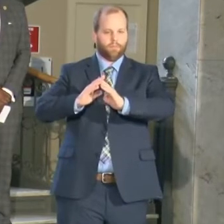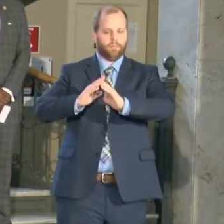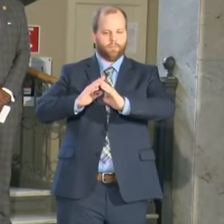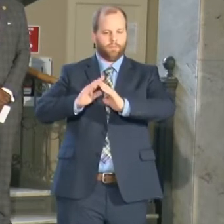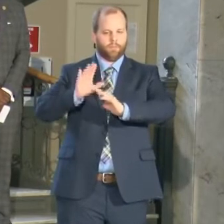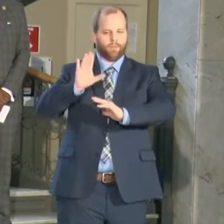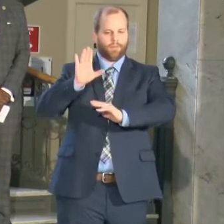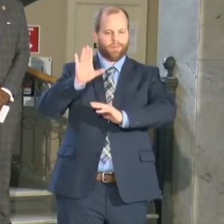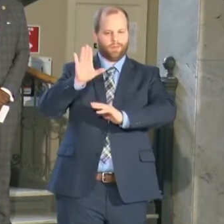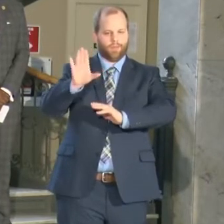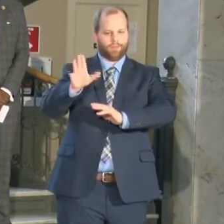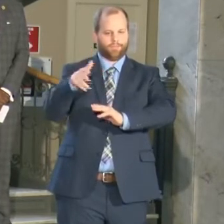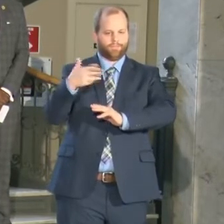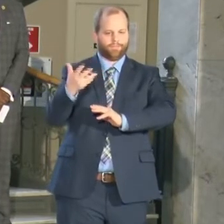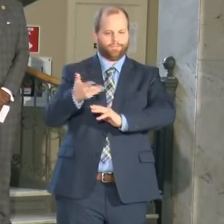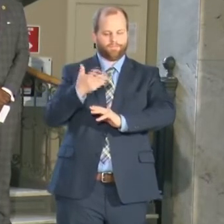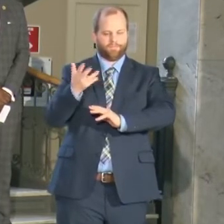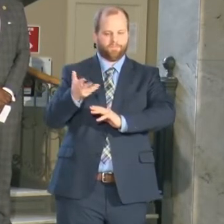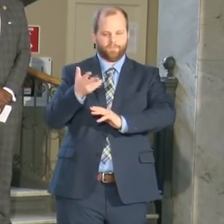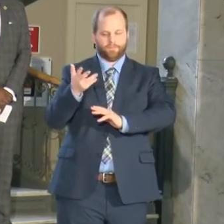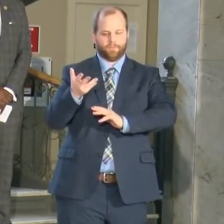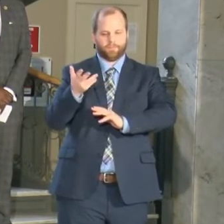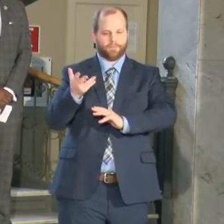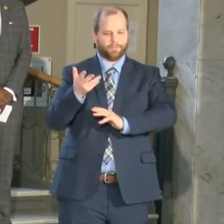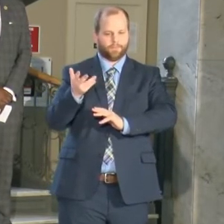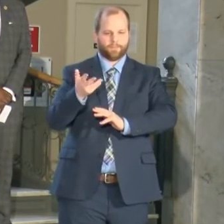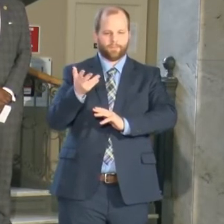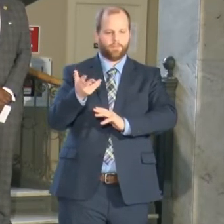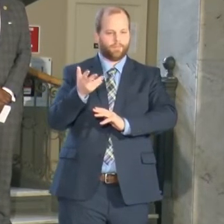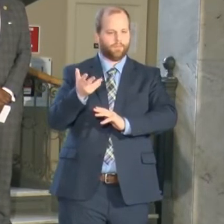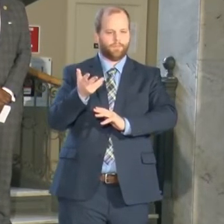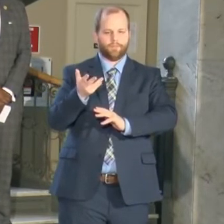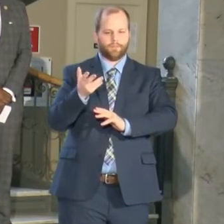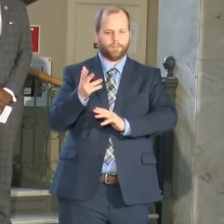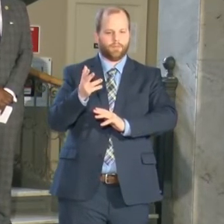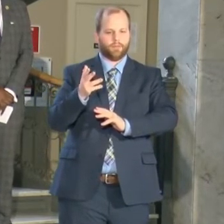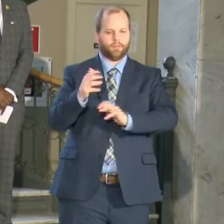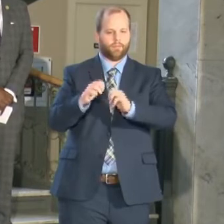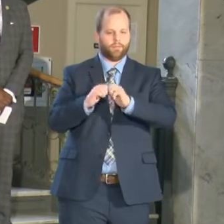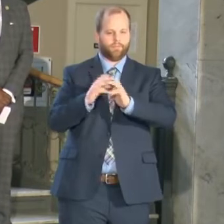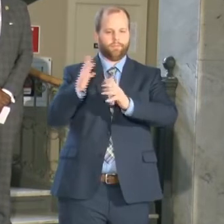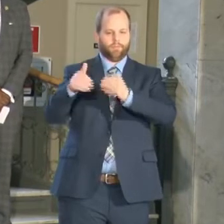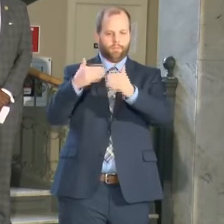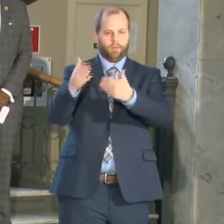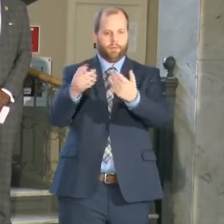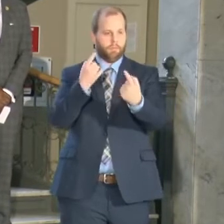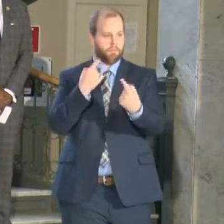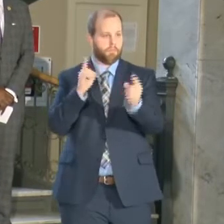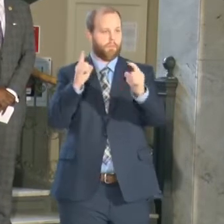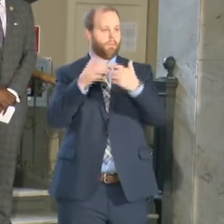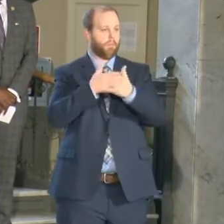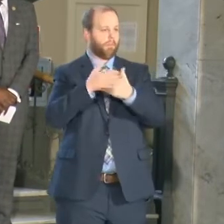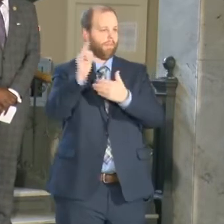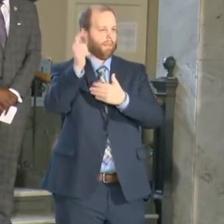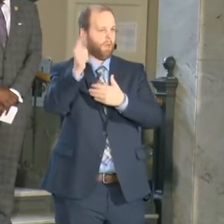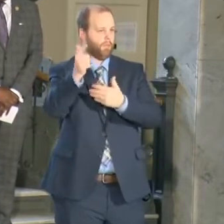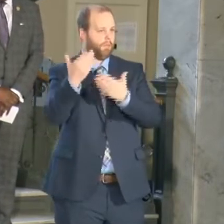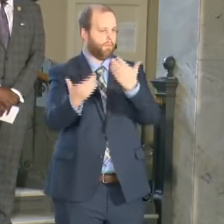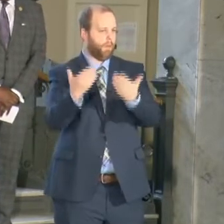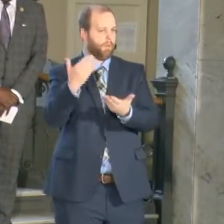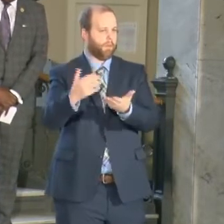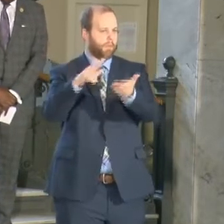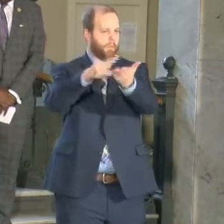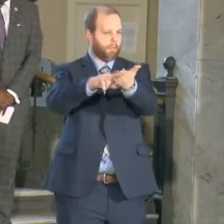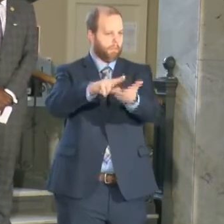uh um able to uh win an award or get a contract with the city then we're also with